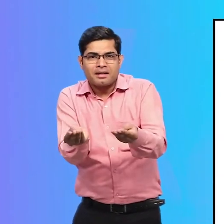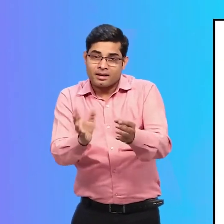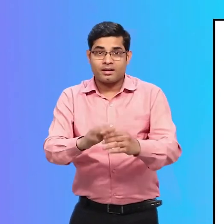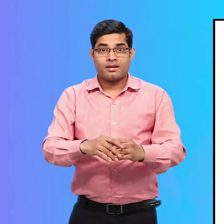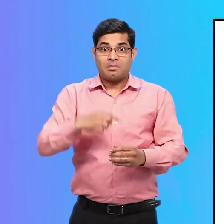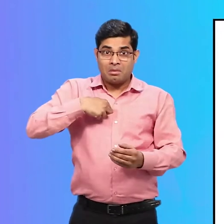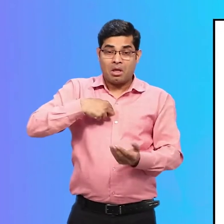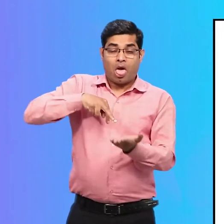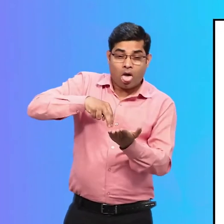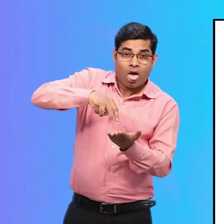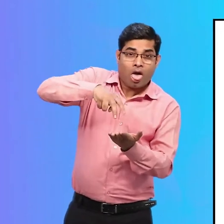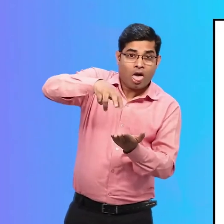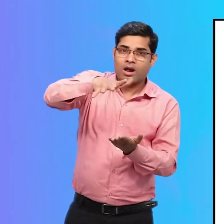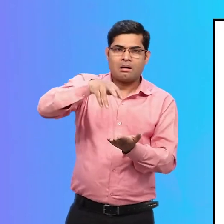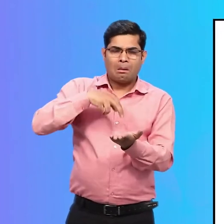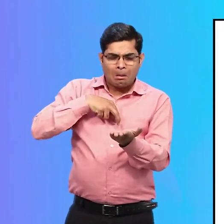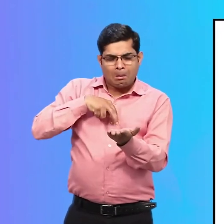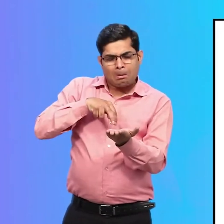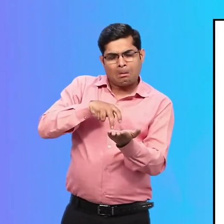So I didn't have to walk much.